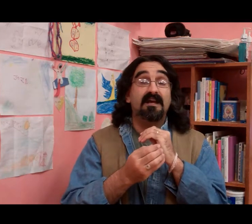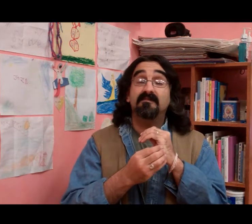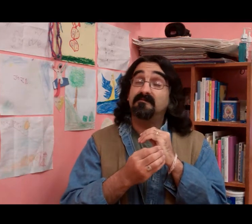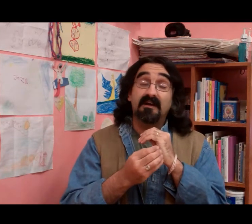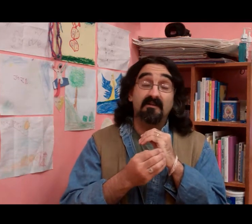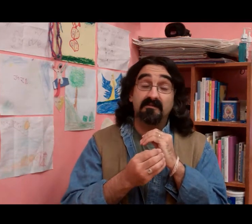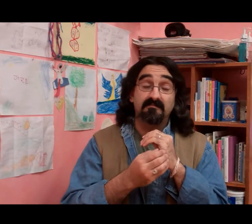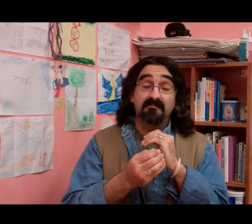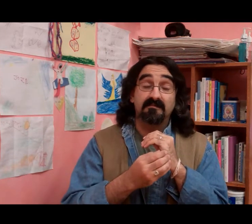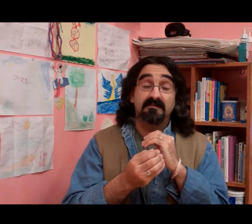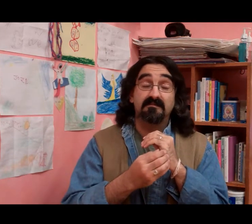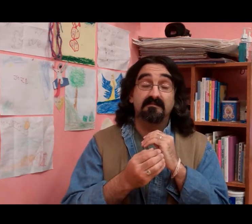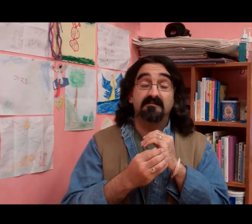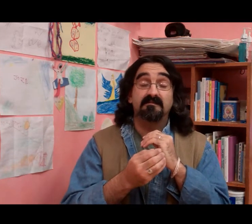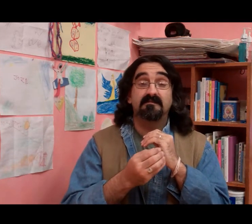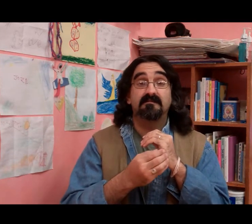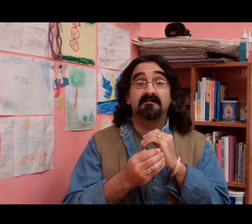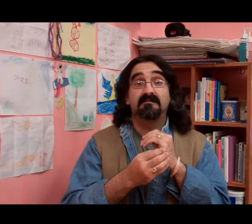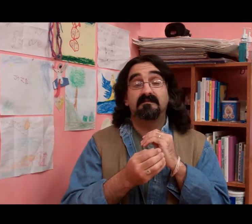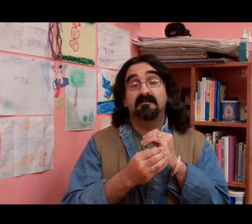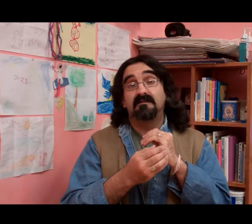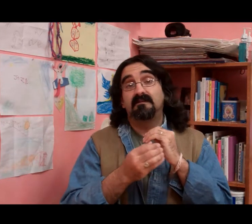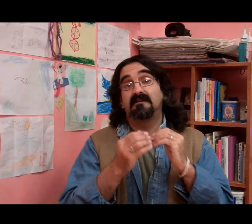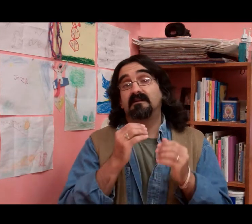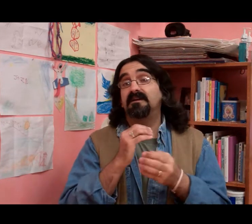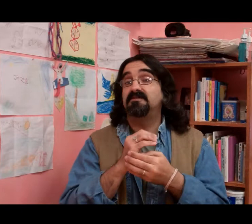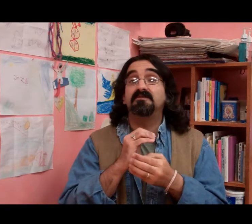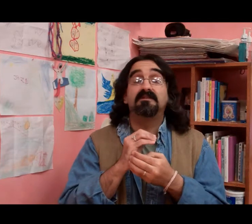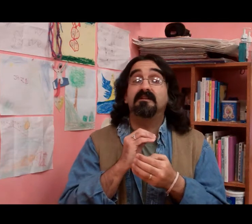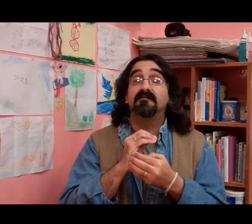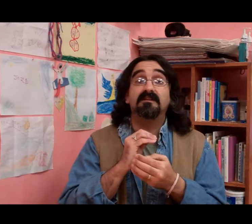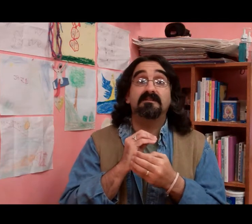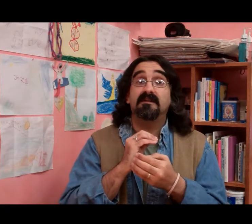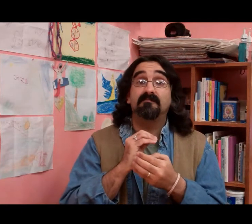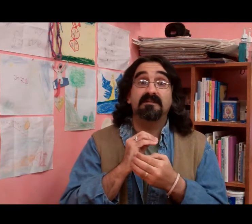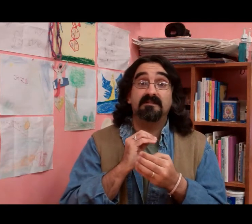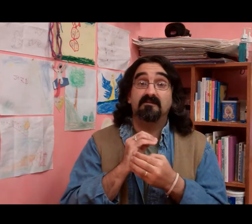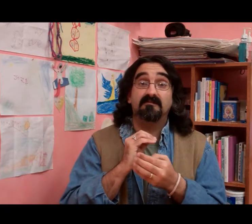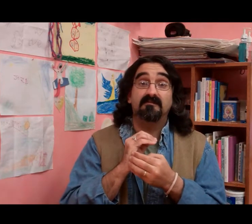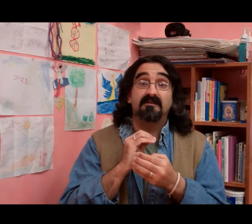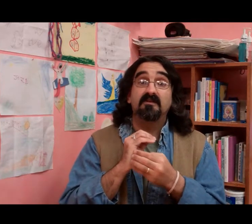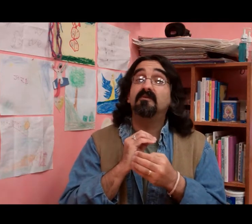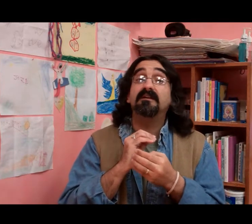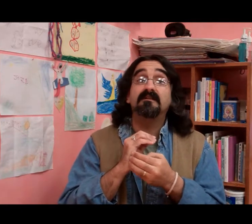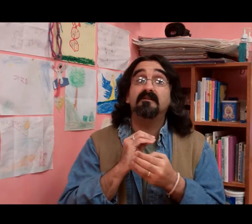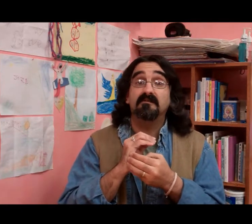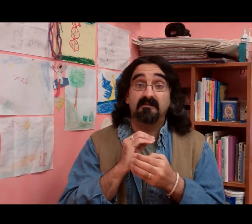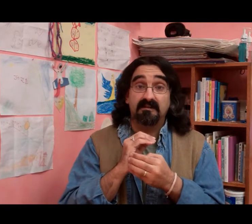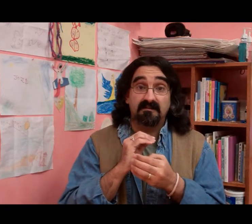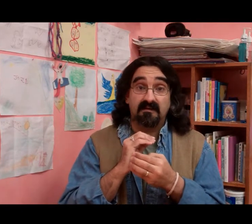haven't found them, I choose to love and accept myself right here and right now.